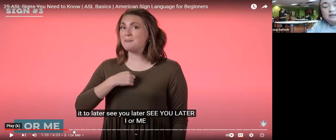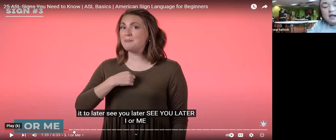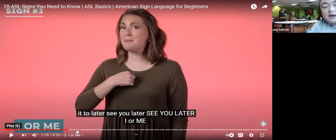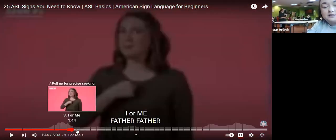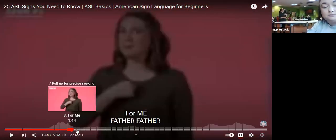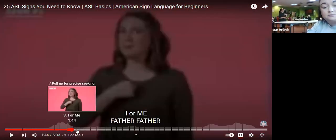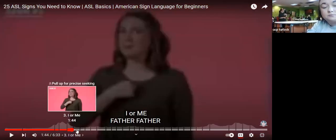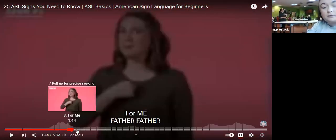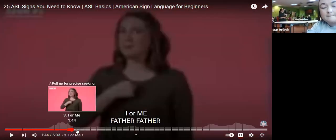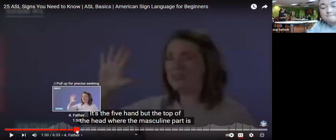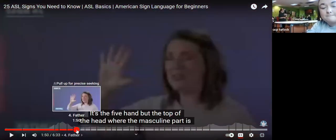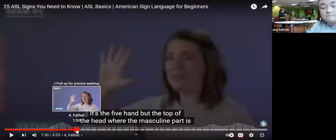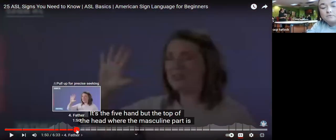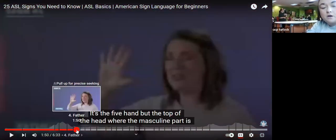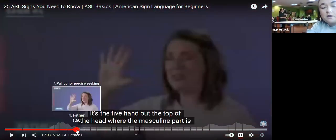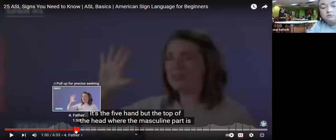how to do me and i